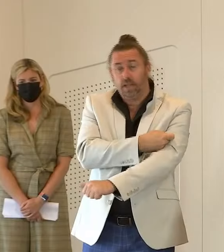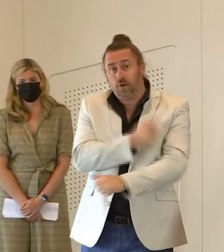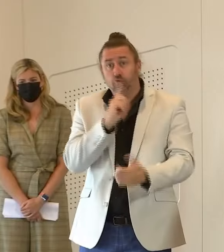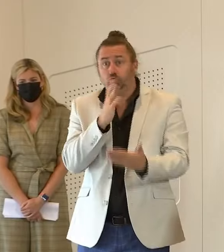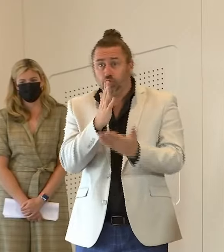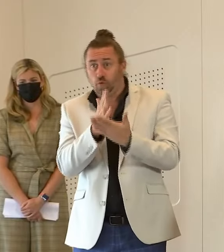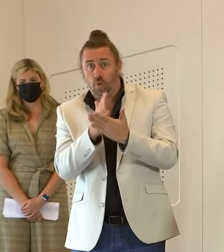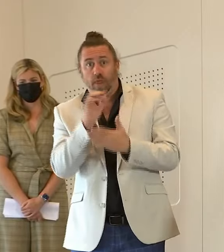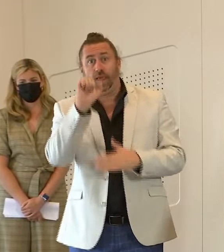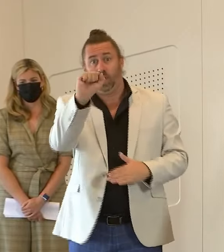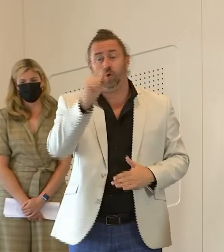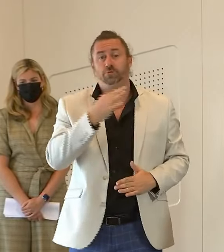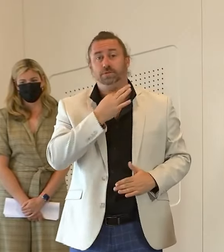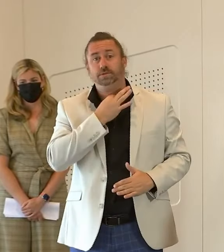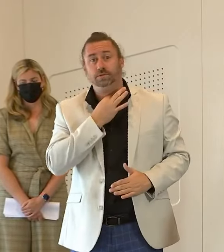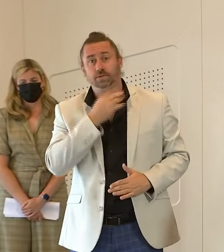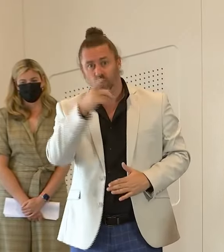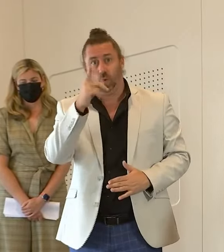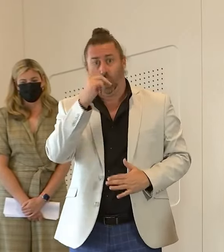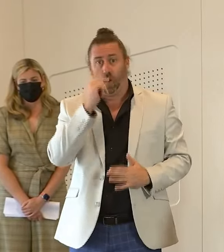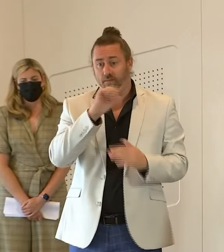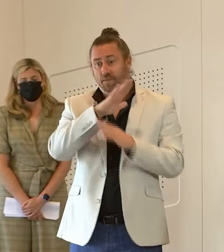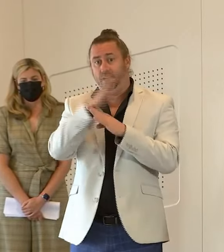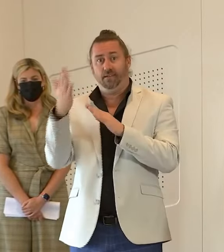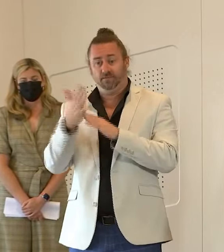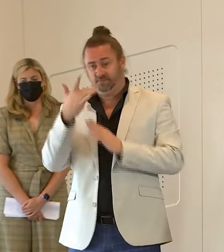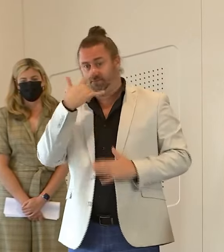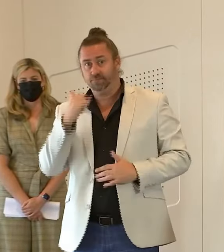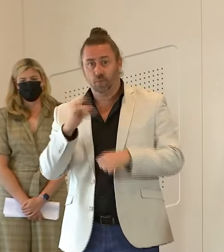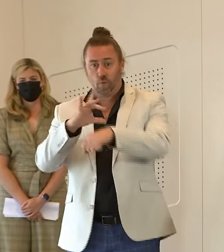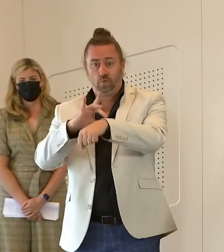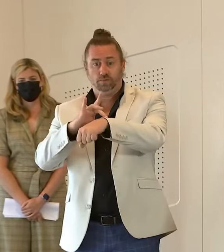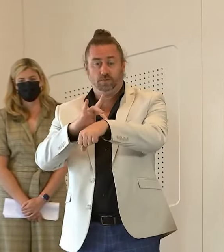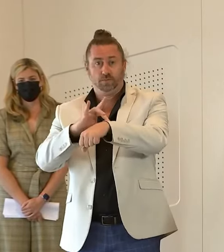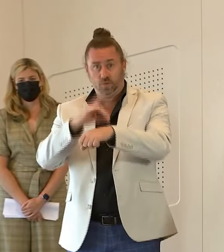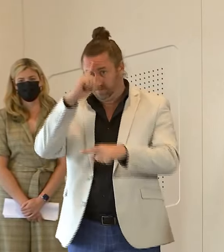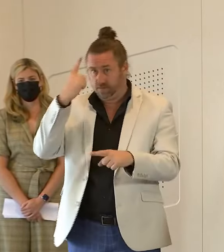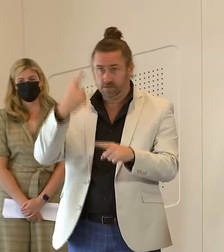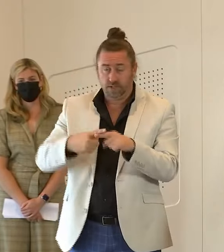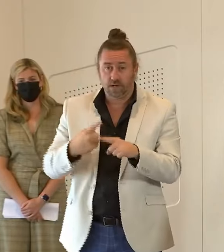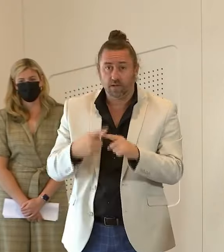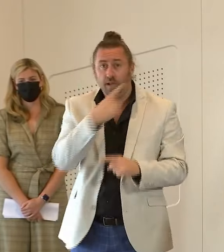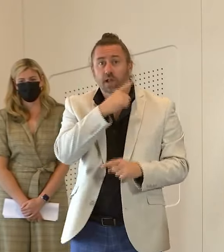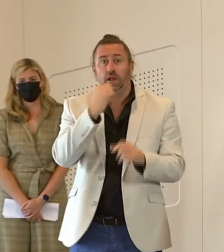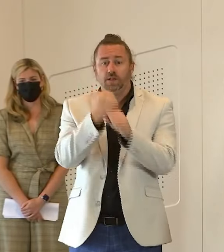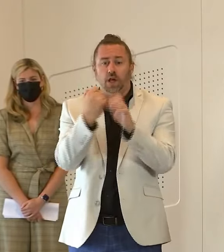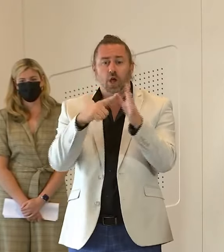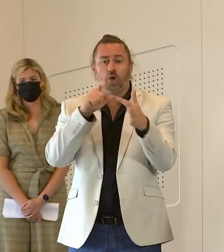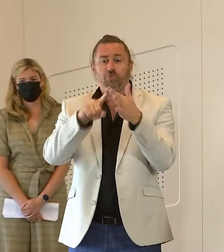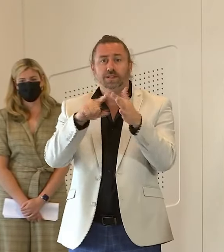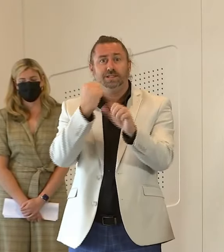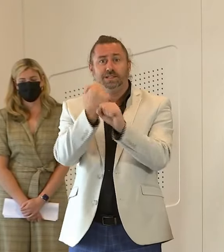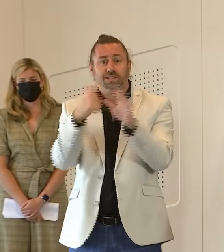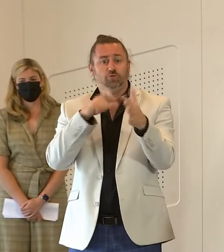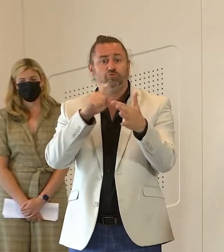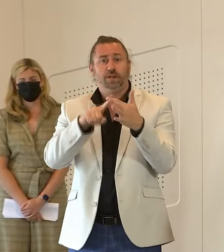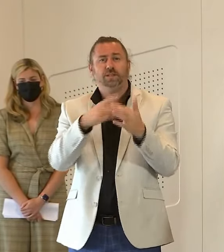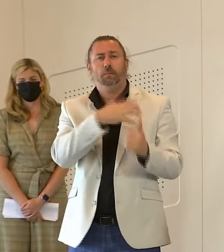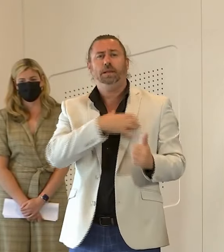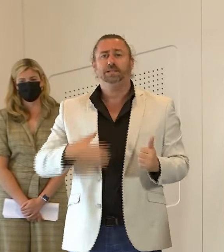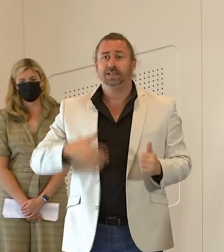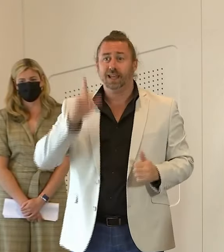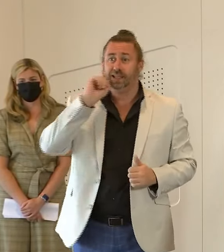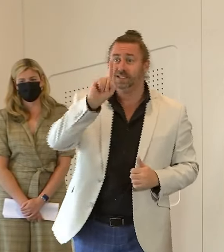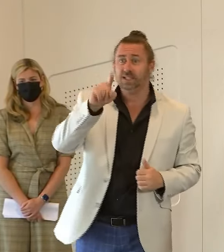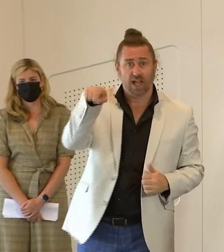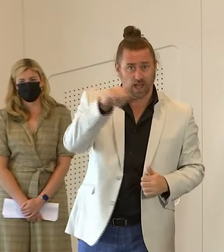the risk of ending up in hospital and becoming extremely sick and you all would have heard from Minister Grace Grace the other day she said this is a virus